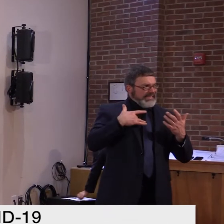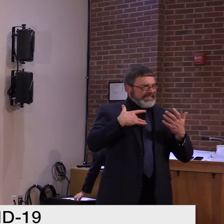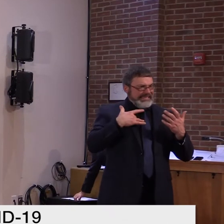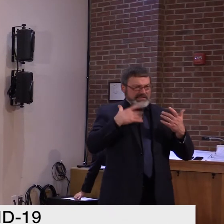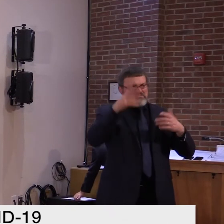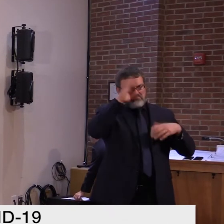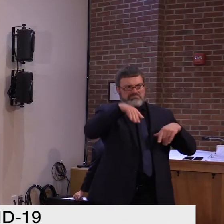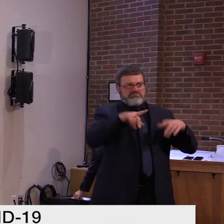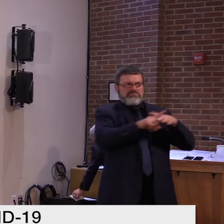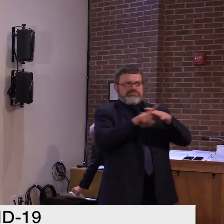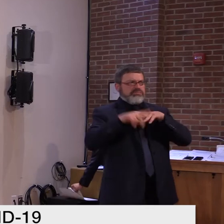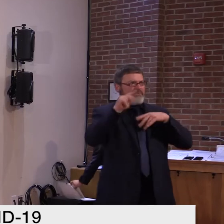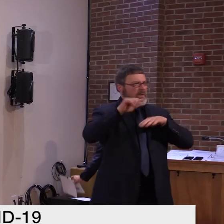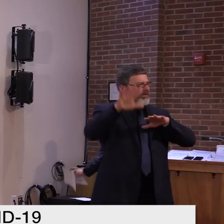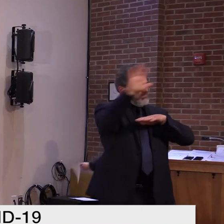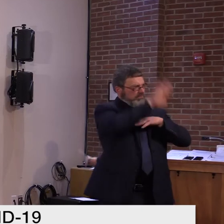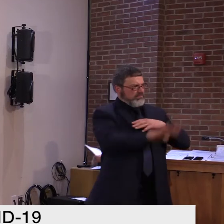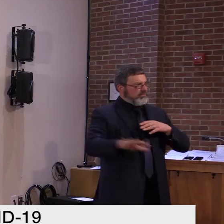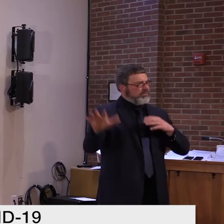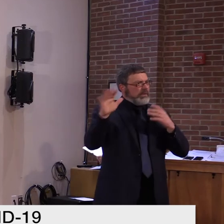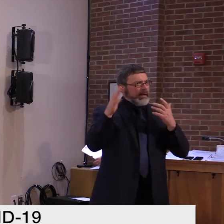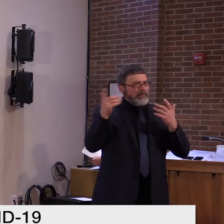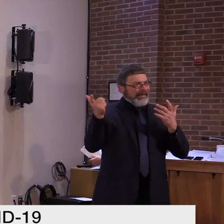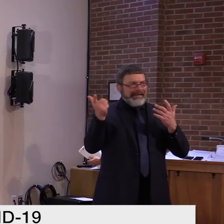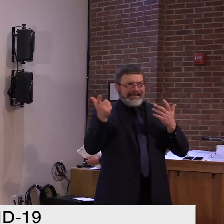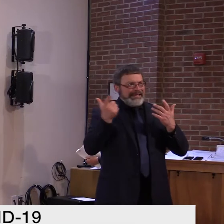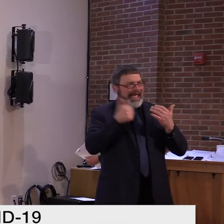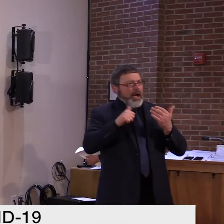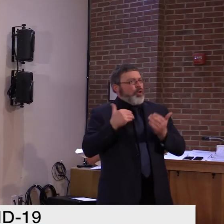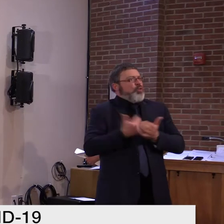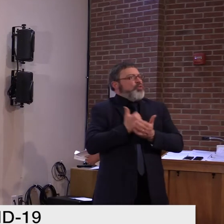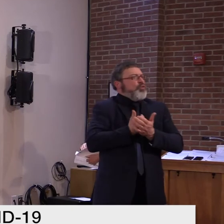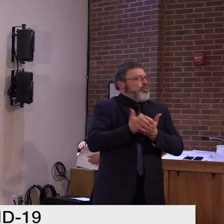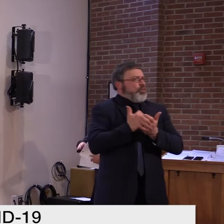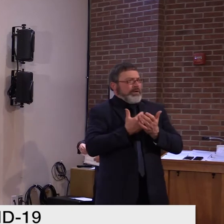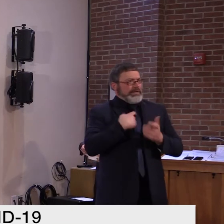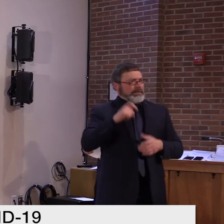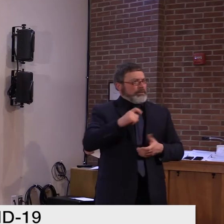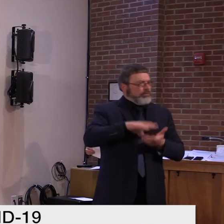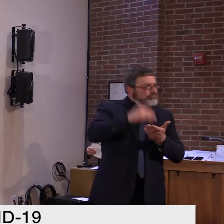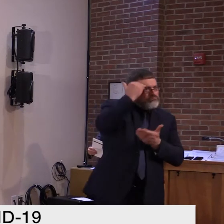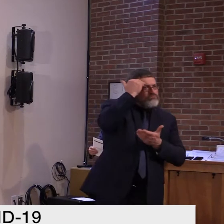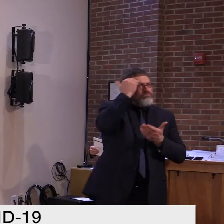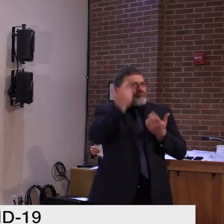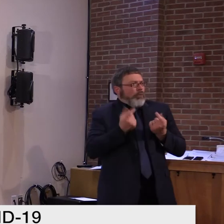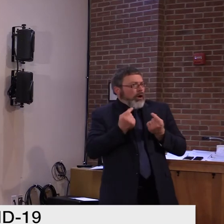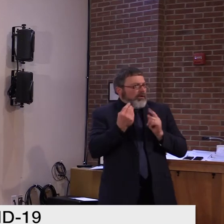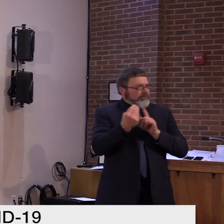to compare the two spikes? Yeah, I do think there are differences in the prevalence in the state.